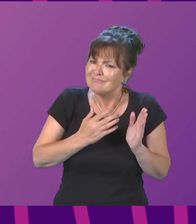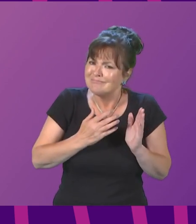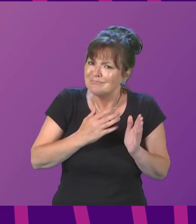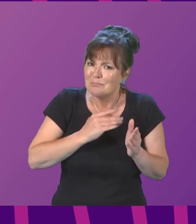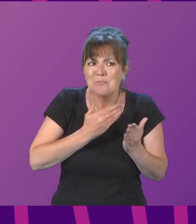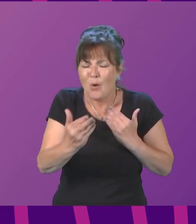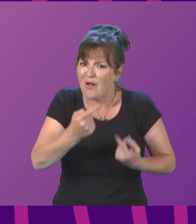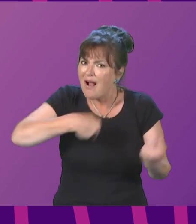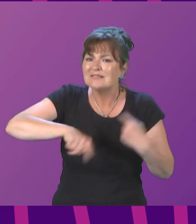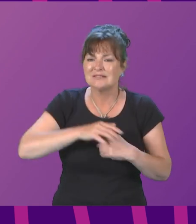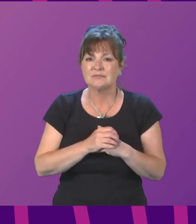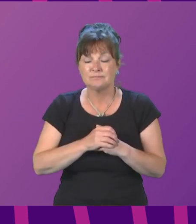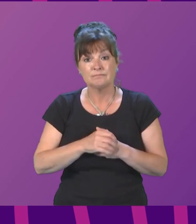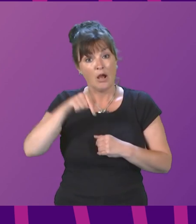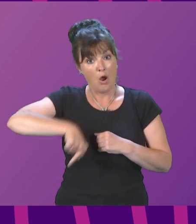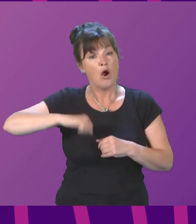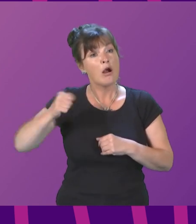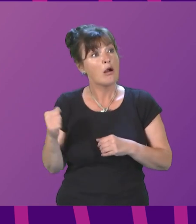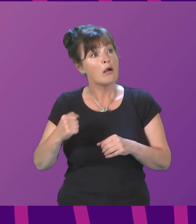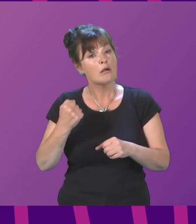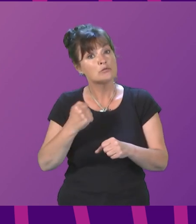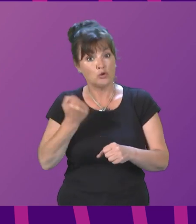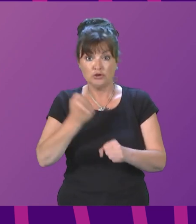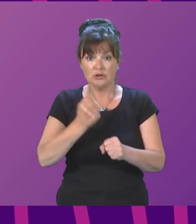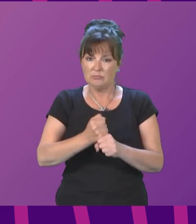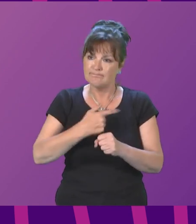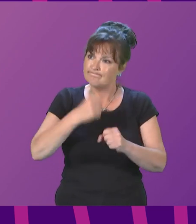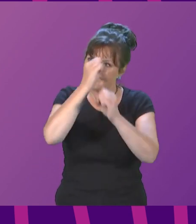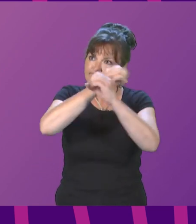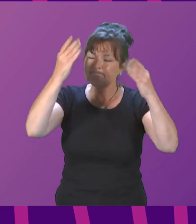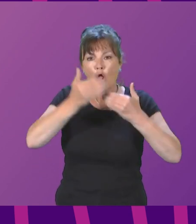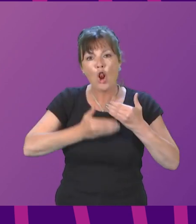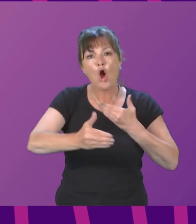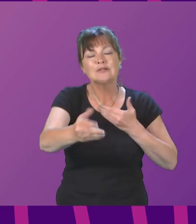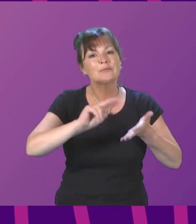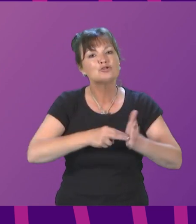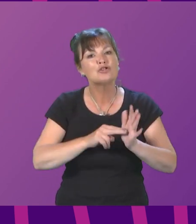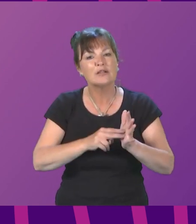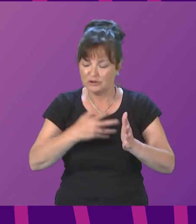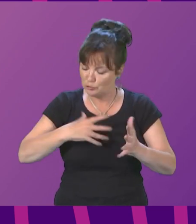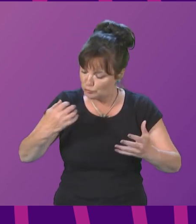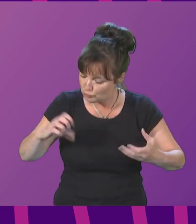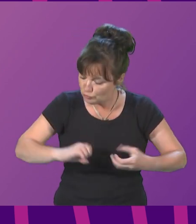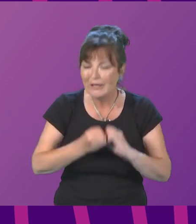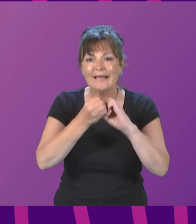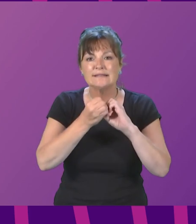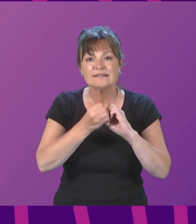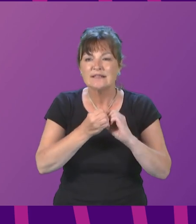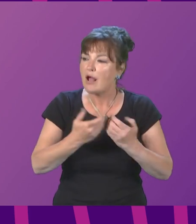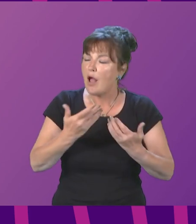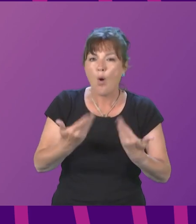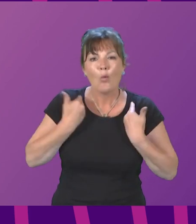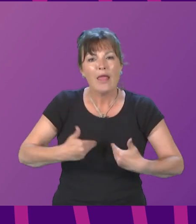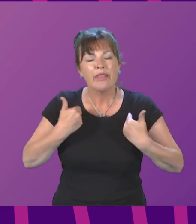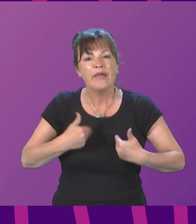term challenges and build a wealthier, fairer and greener country. I can therefore announce that a housing bill